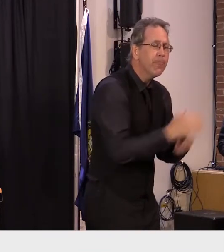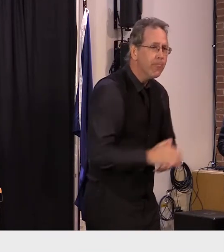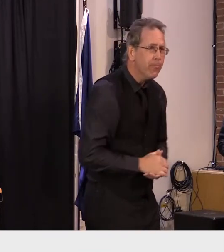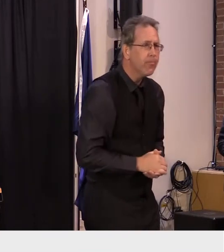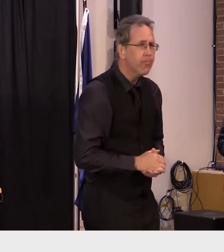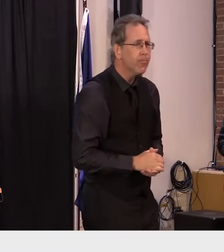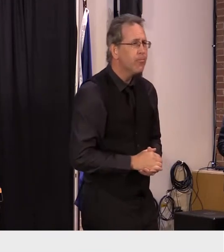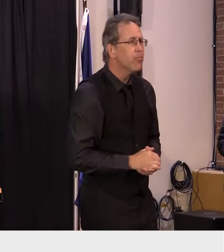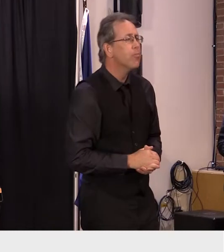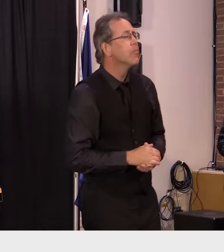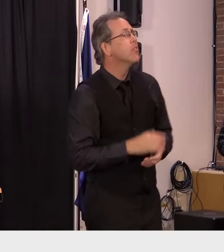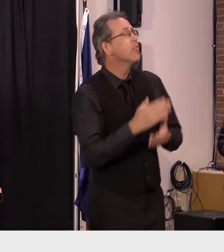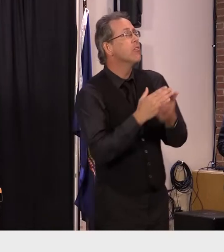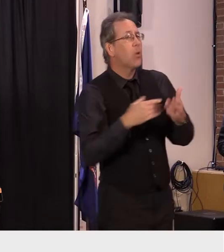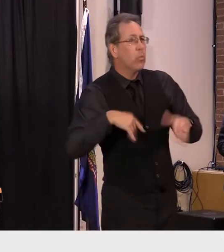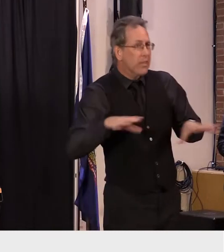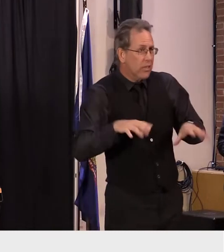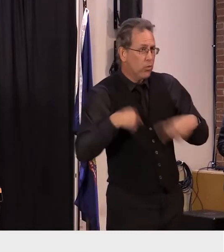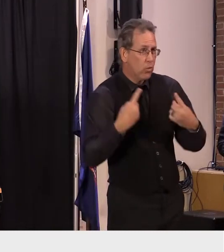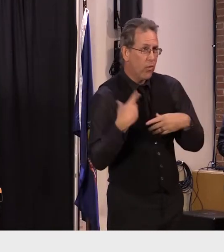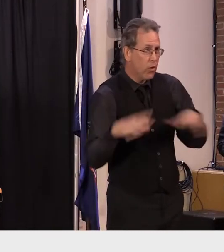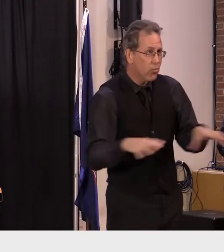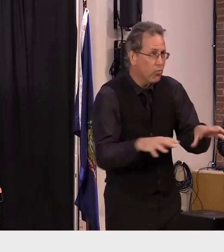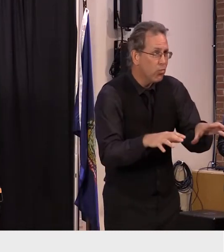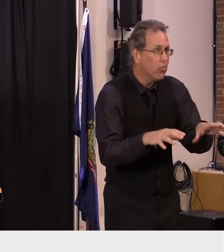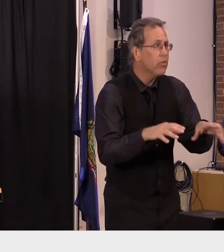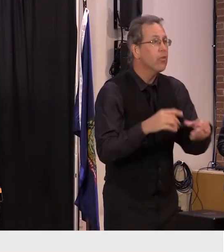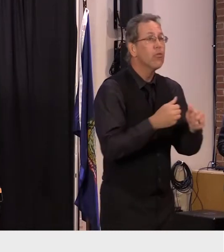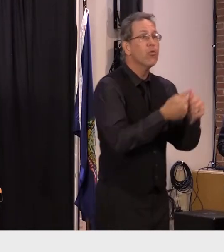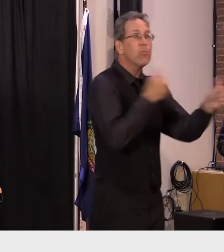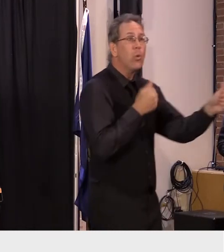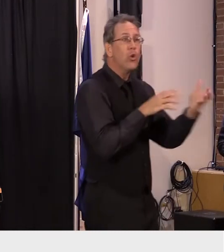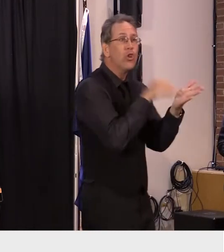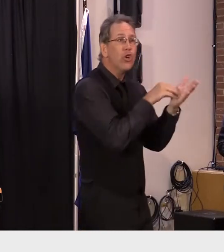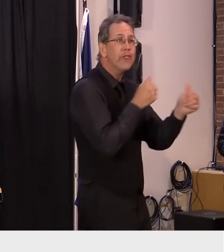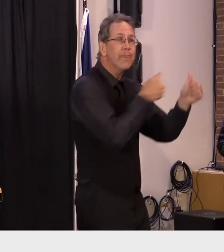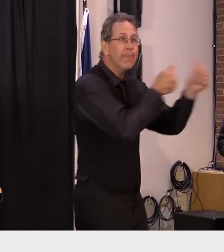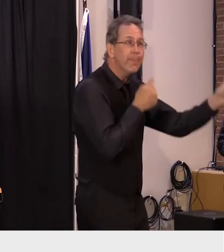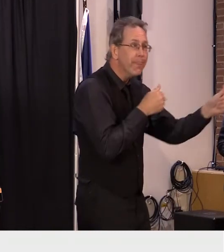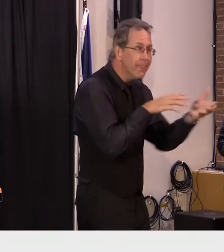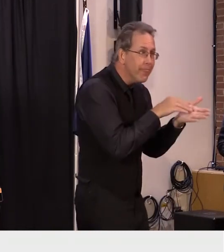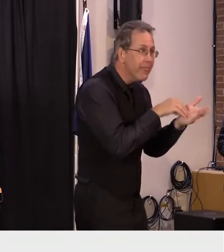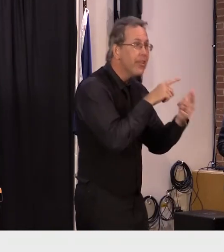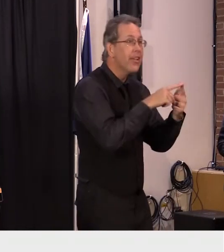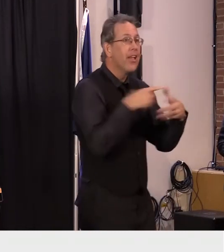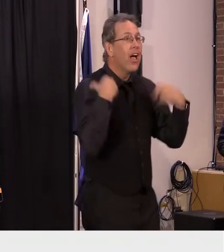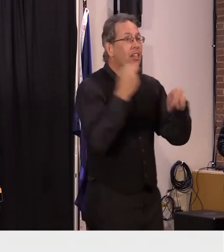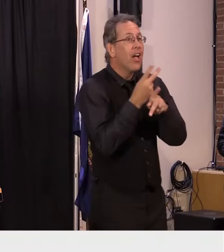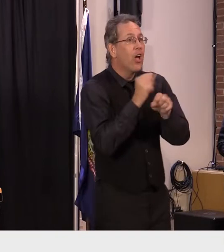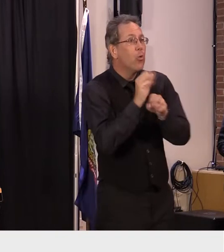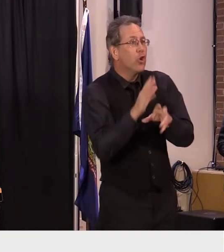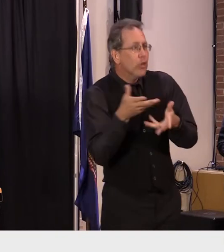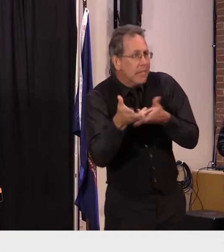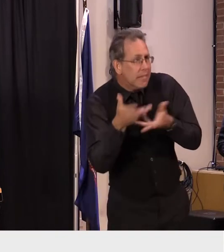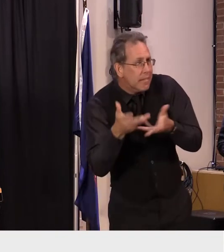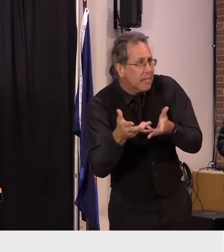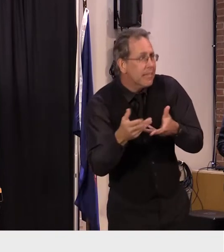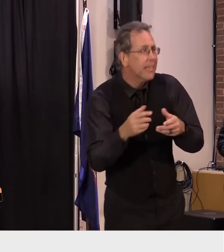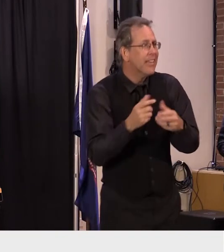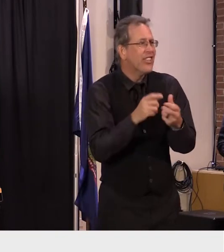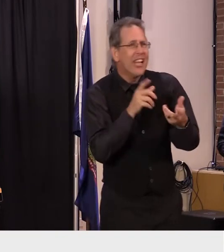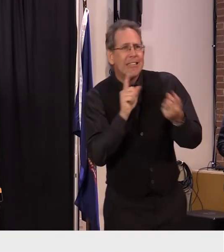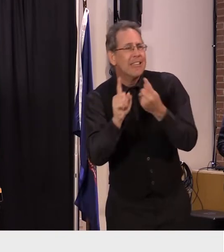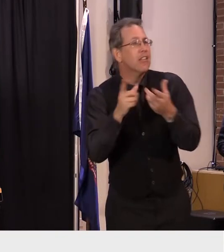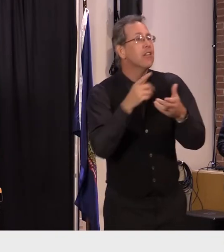we took from remote learning to deferred health care and a general lack of human connection have been